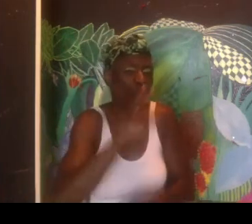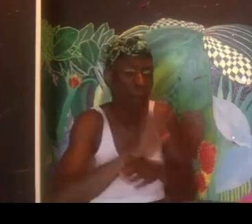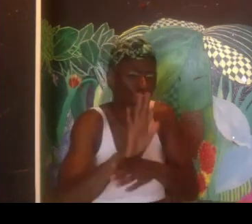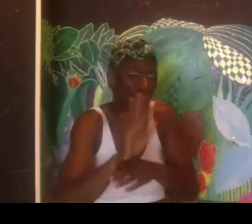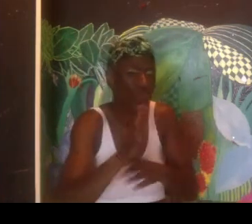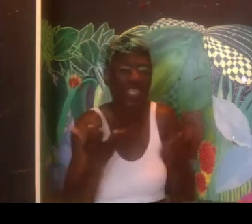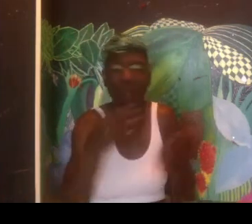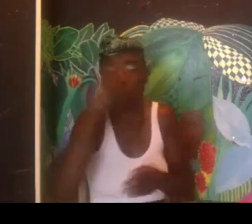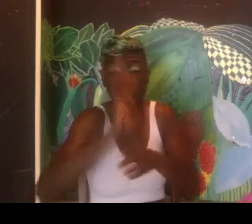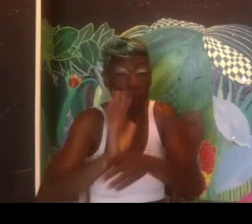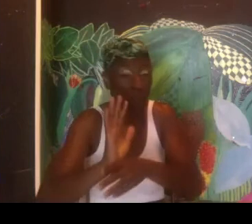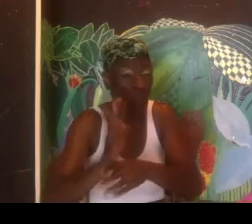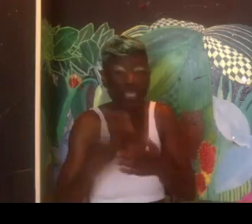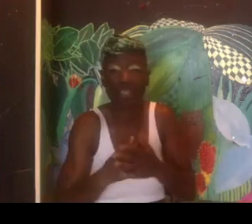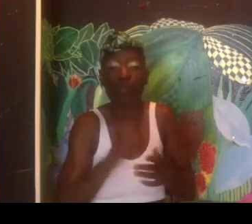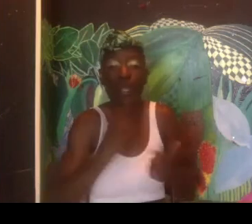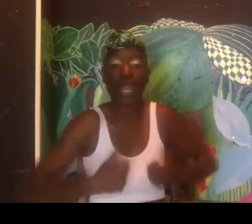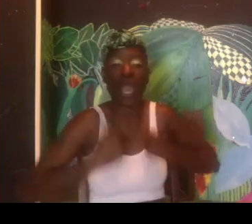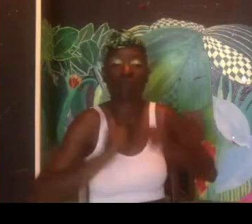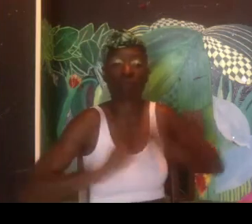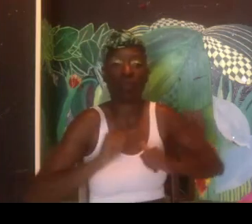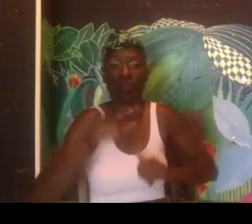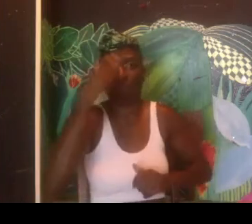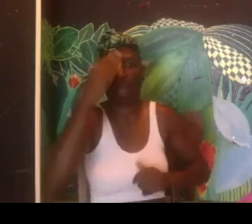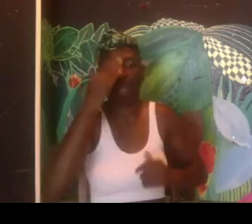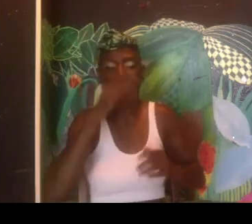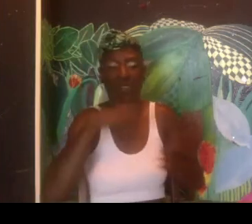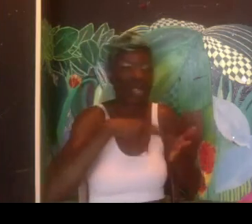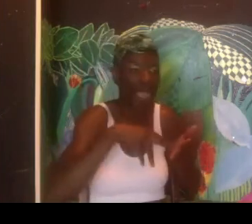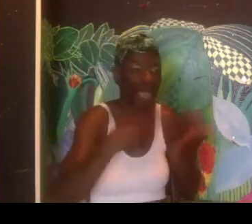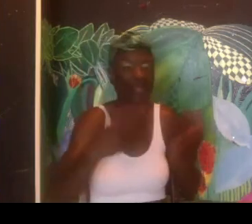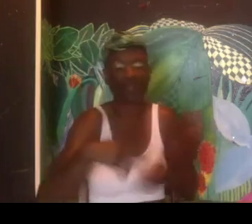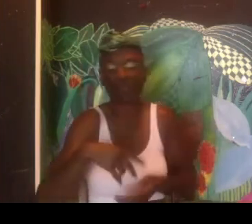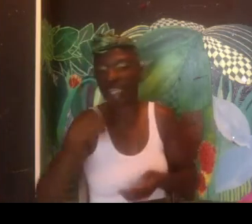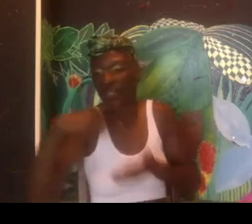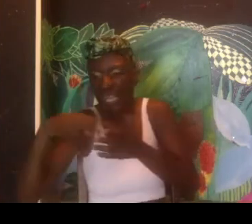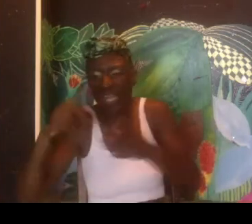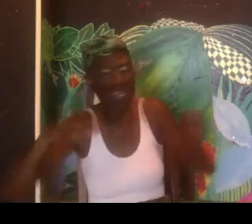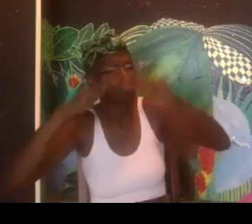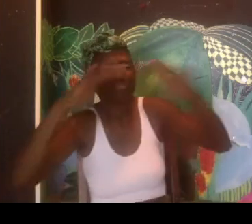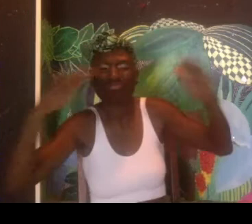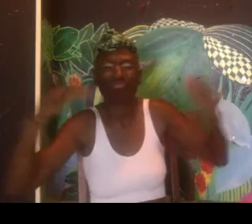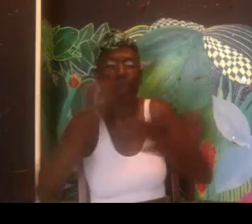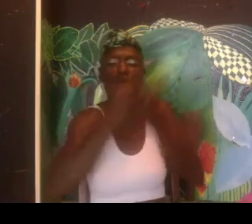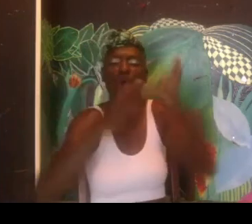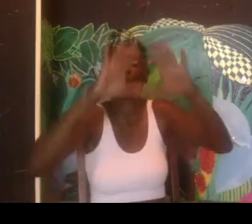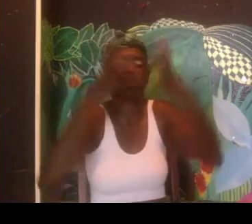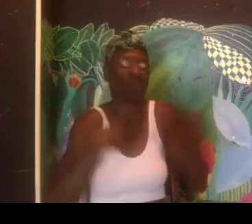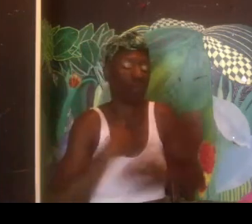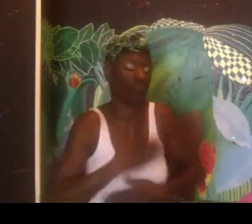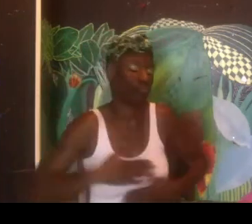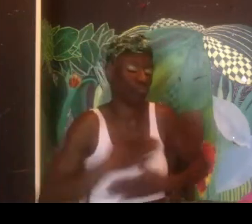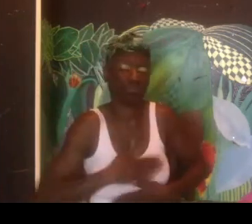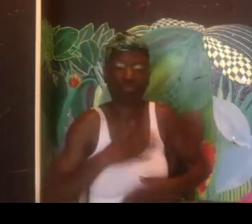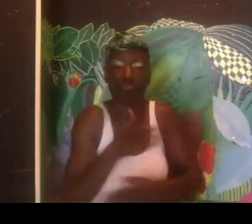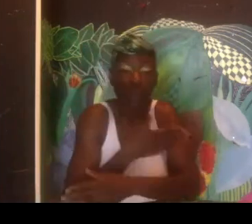creative. And I always had an appreciation for art and movies. And especially Black films and dance styles. And all of the